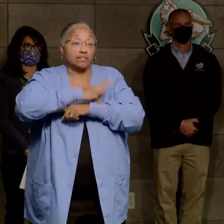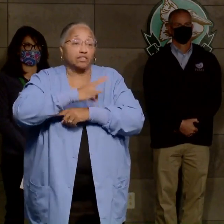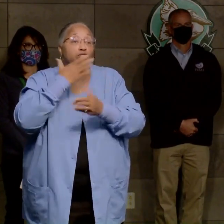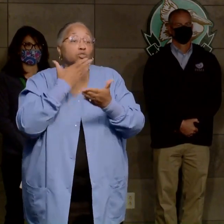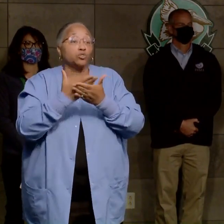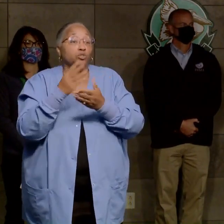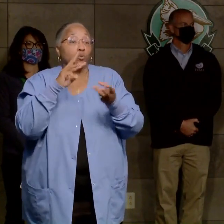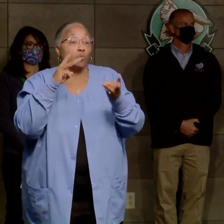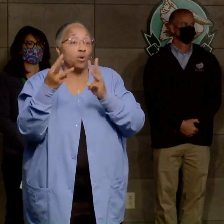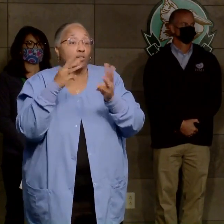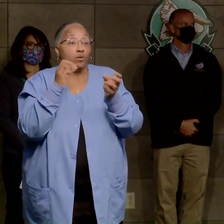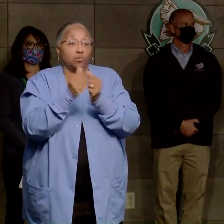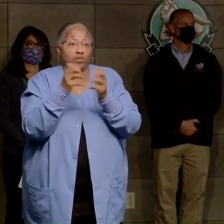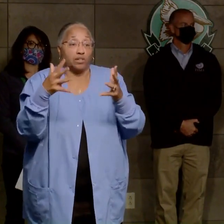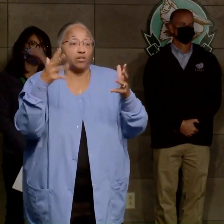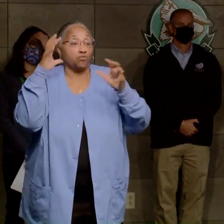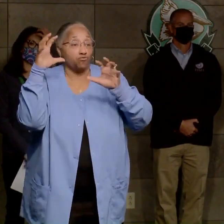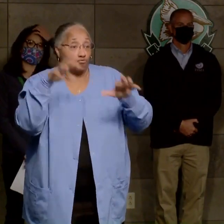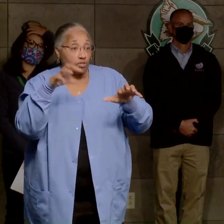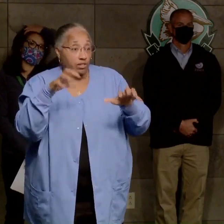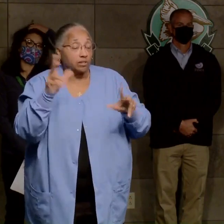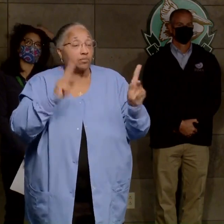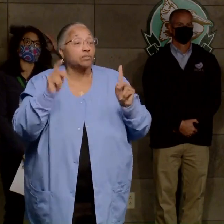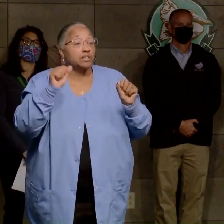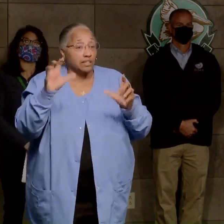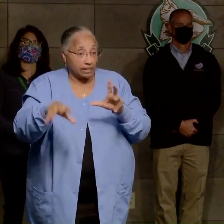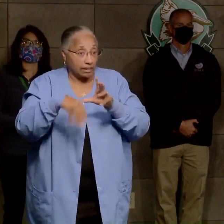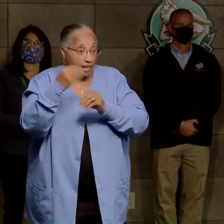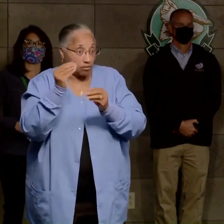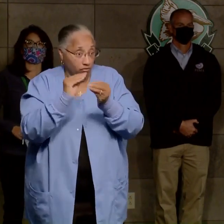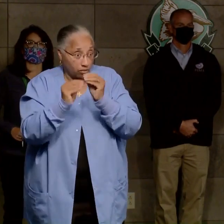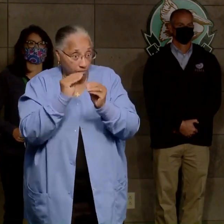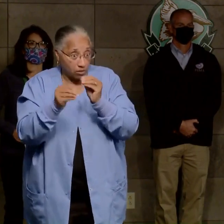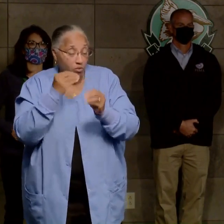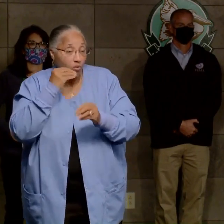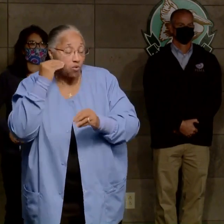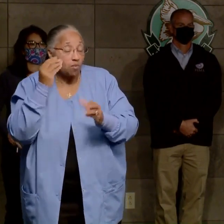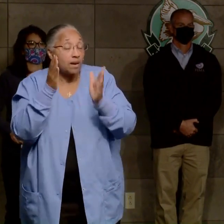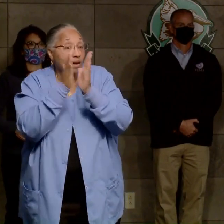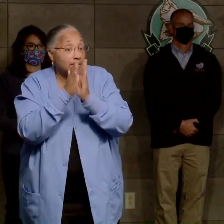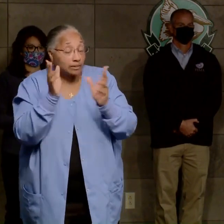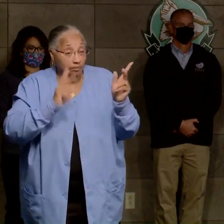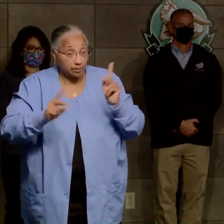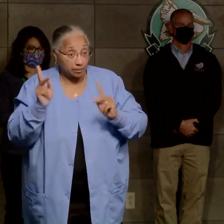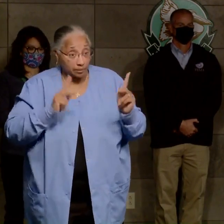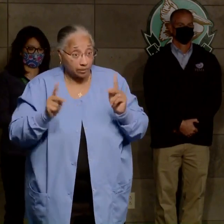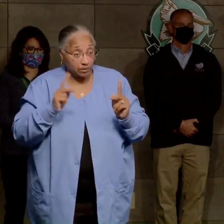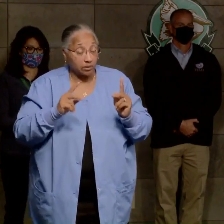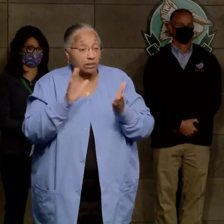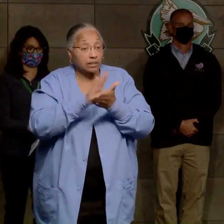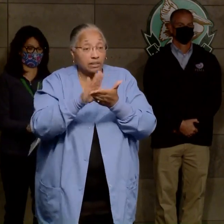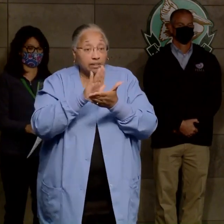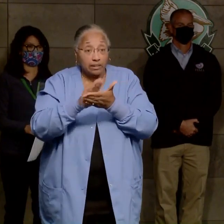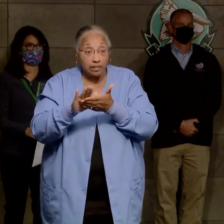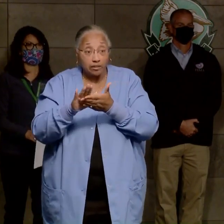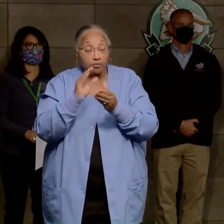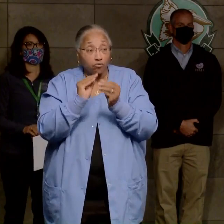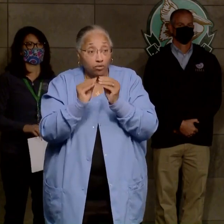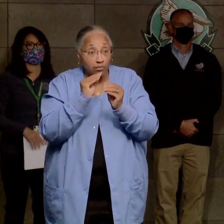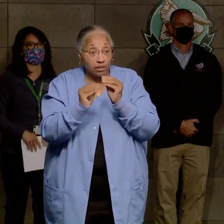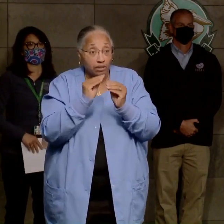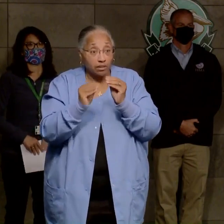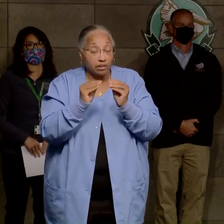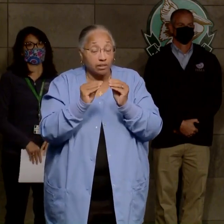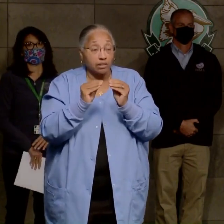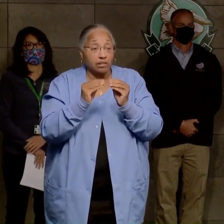weather without precipitation, so people are going to be able to get out and make repairs to their homes. We're asking people as they clean up, as they make those repairs, to be